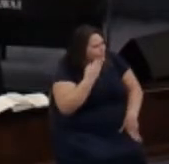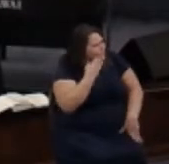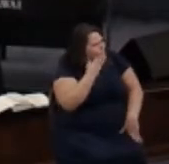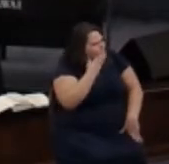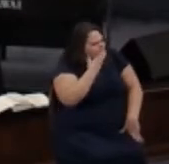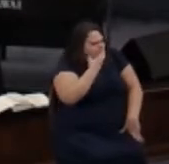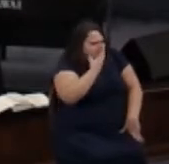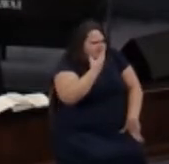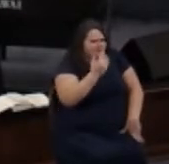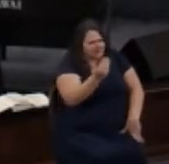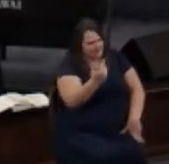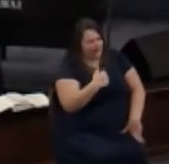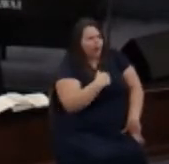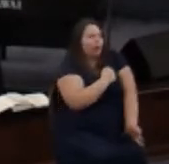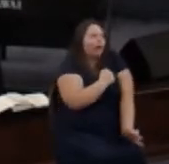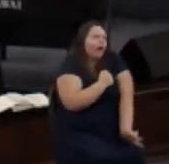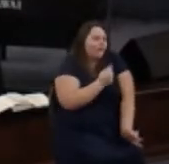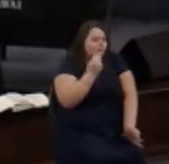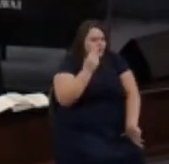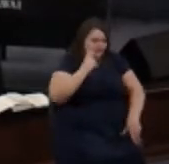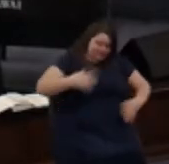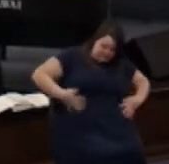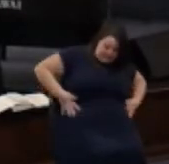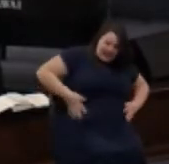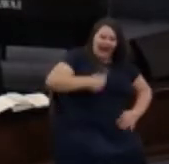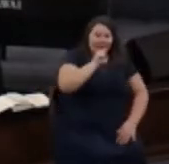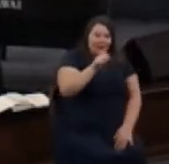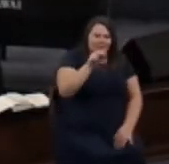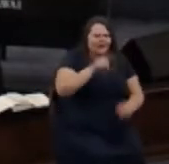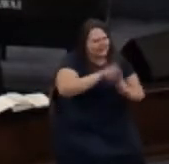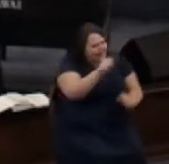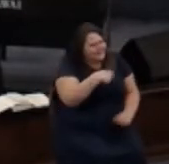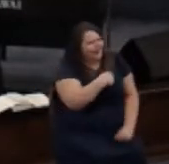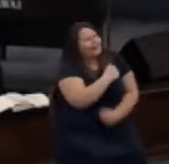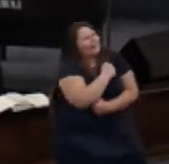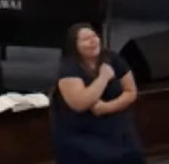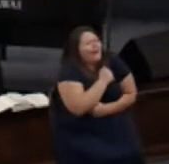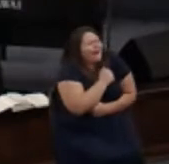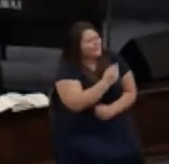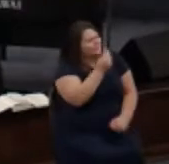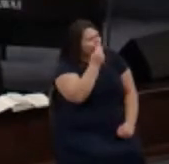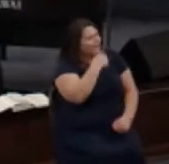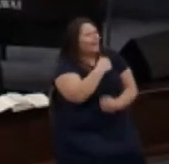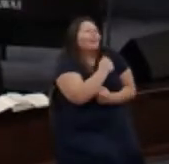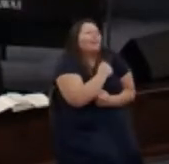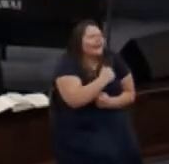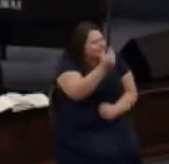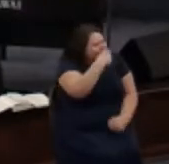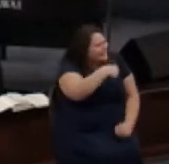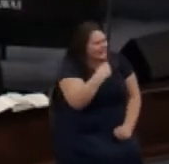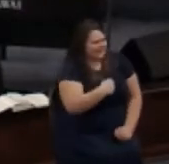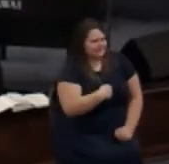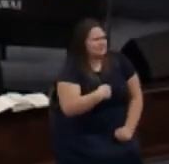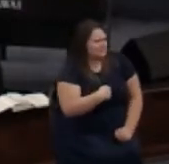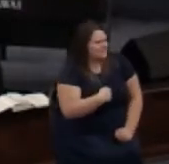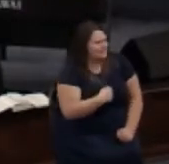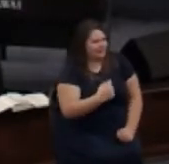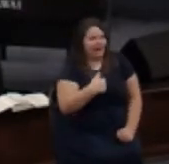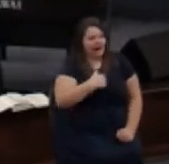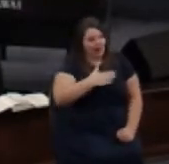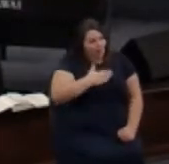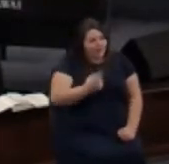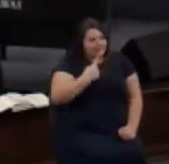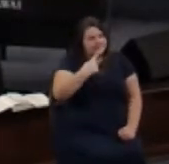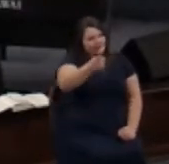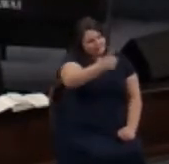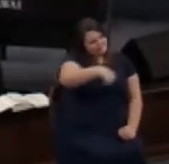come on I love food not that you can tell right now but I love food I love to eat I'm willing to bet that most of you out here